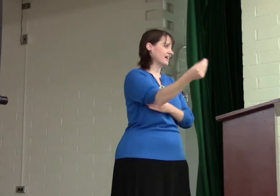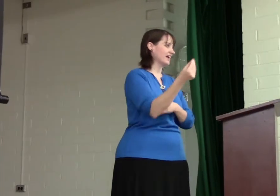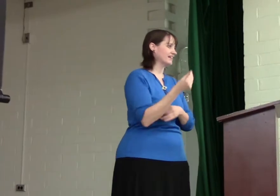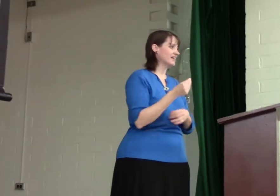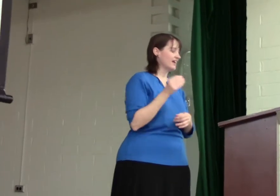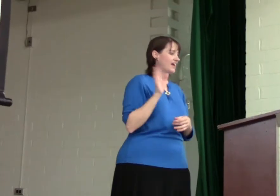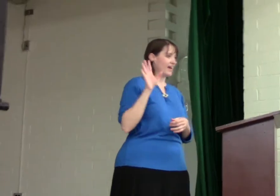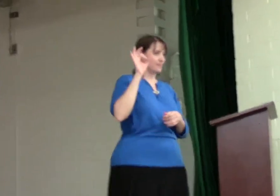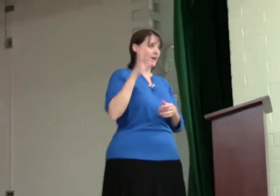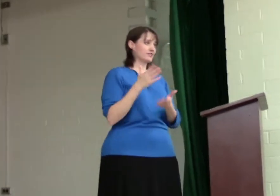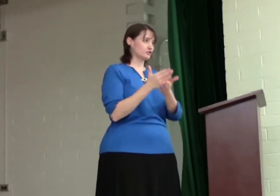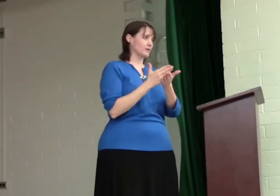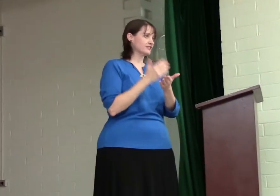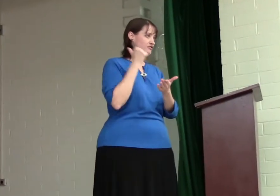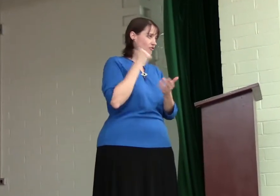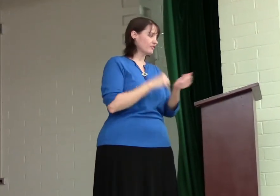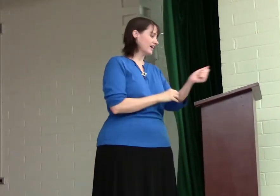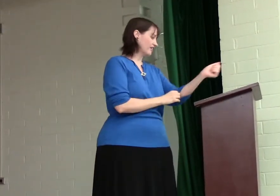the pastor's message over there.